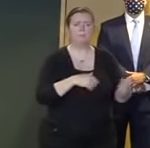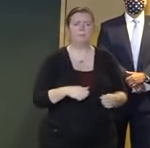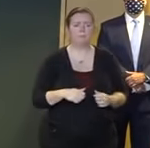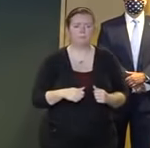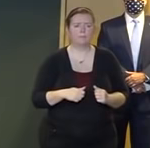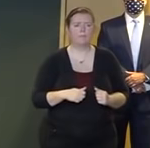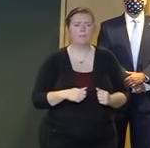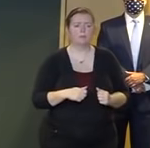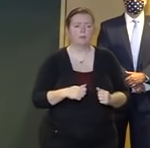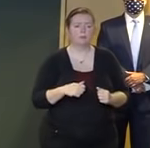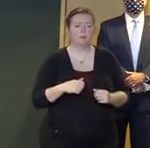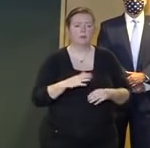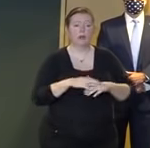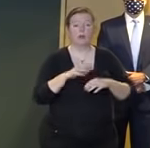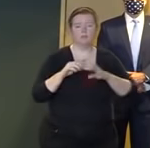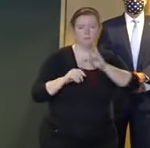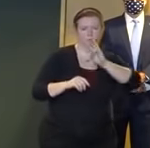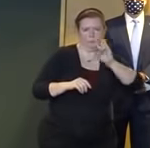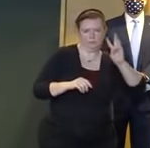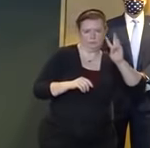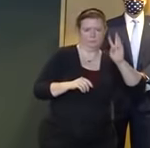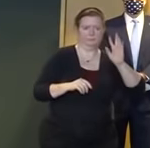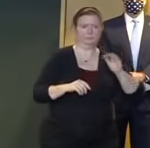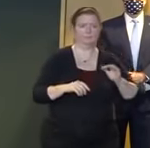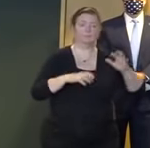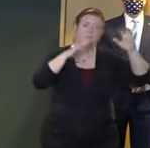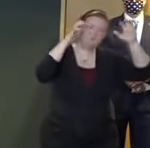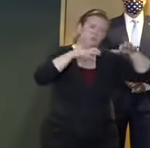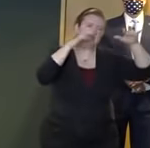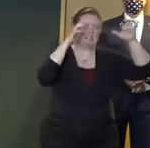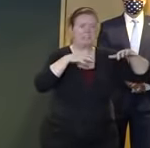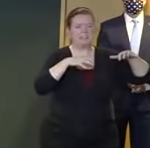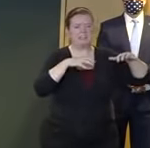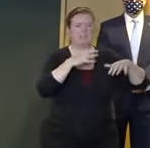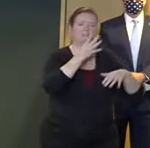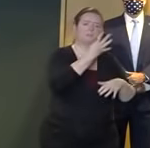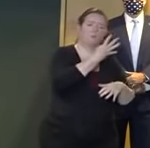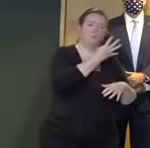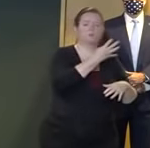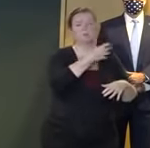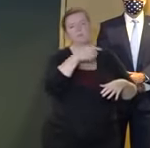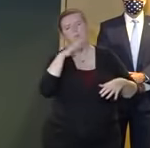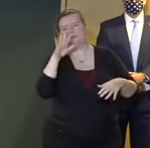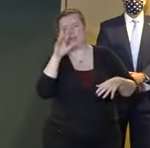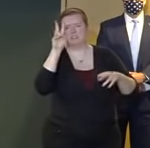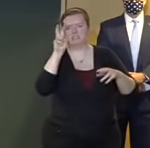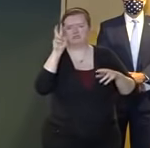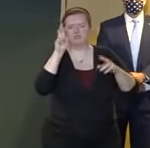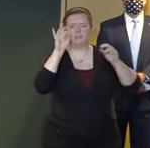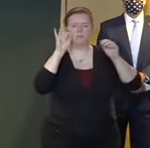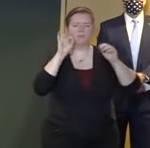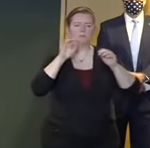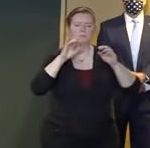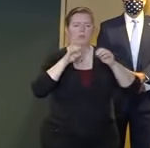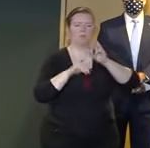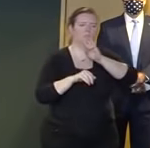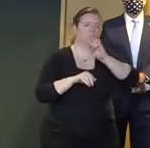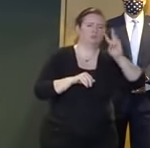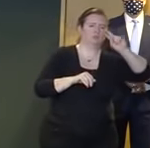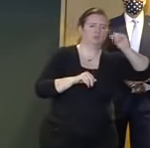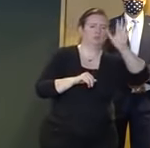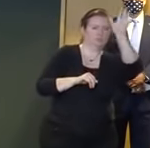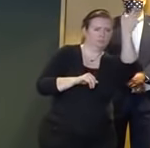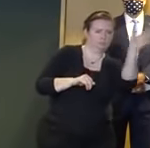of up to four or five inches are now expected across the western half of New Jersey with up to